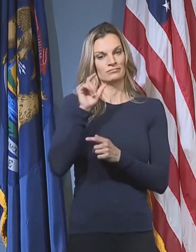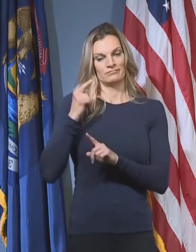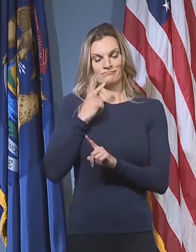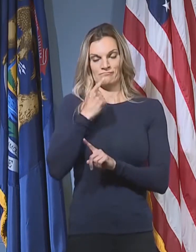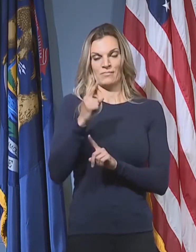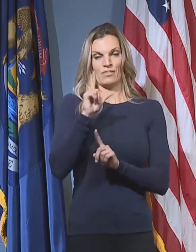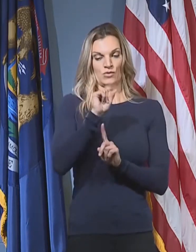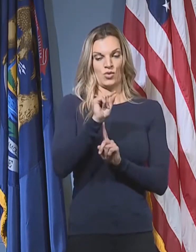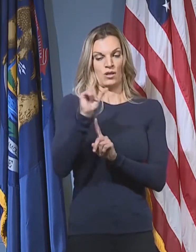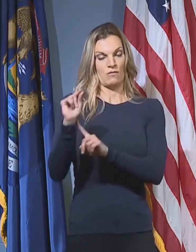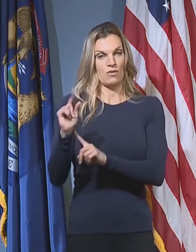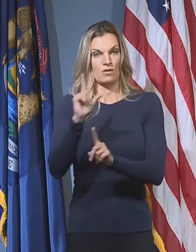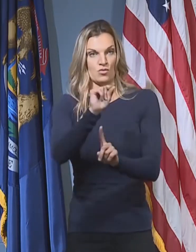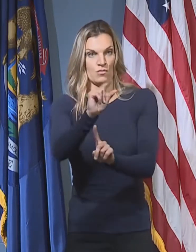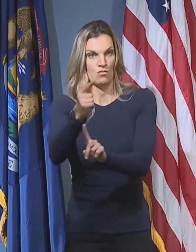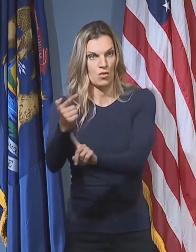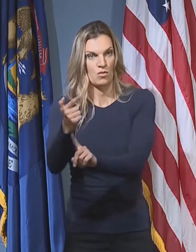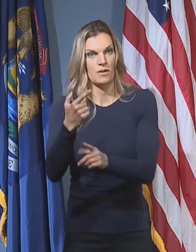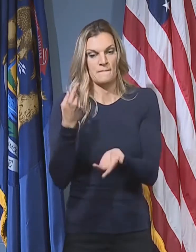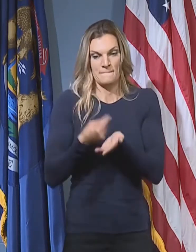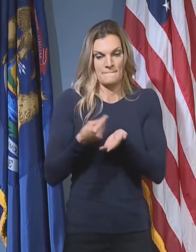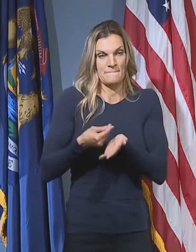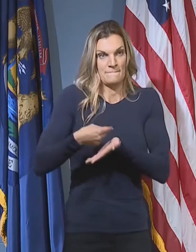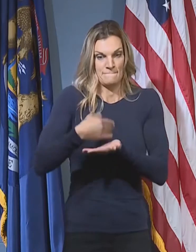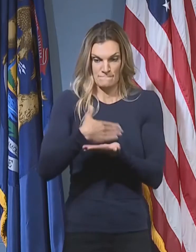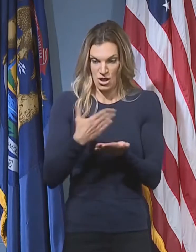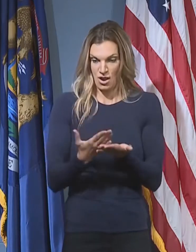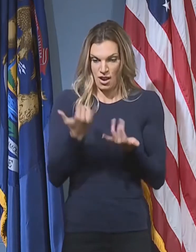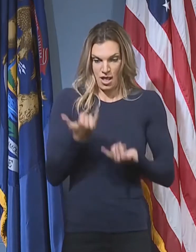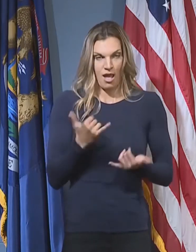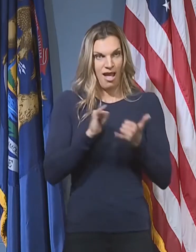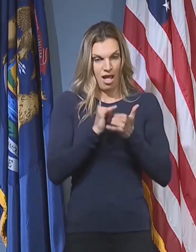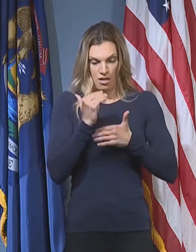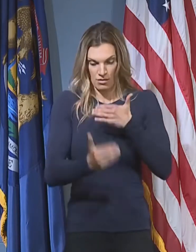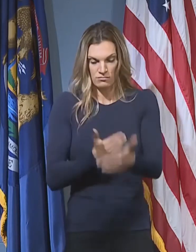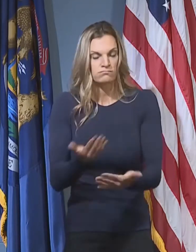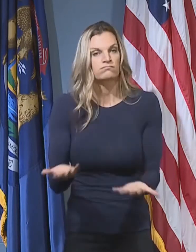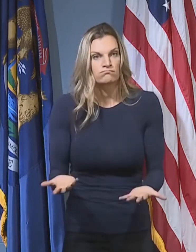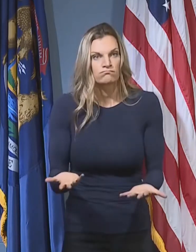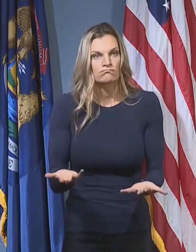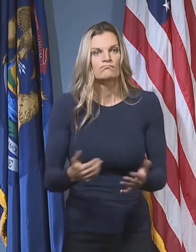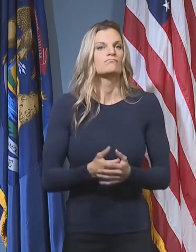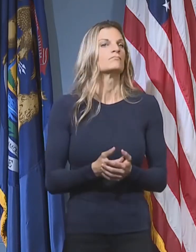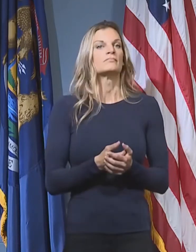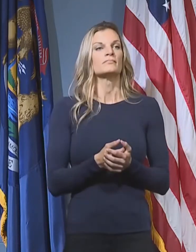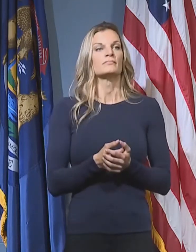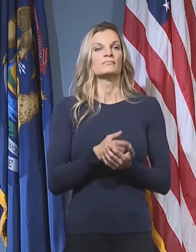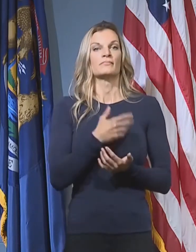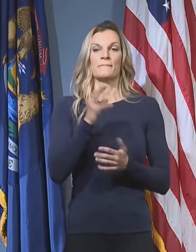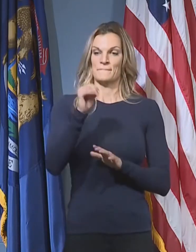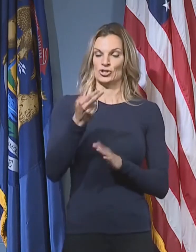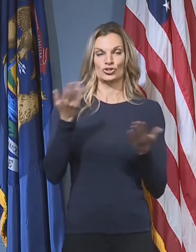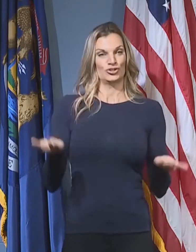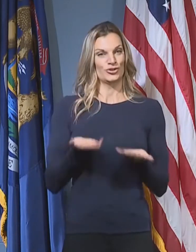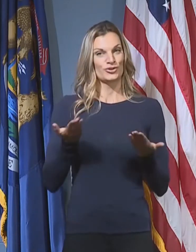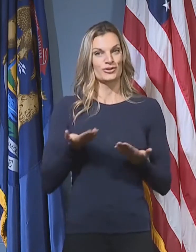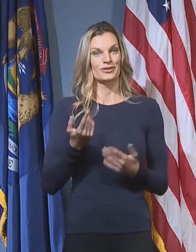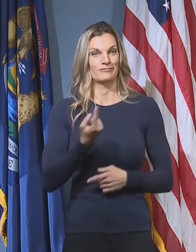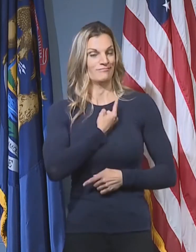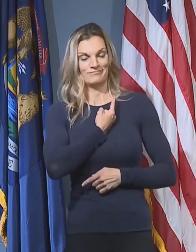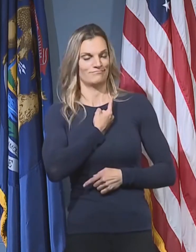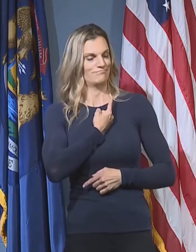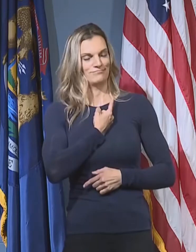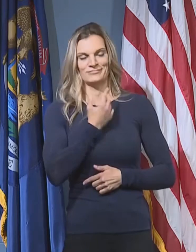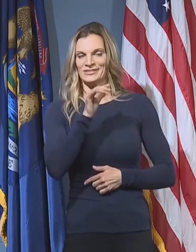with a tremendous budget challenge in front of us. Michigan, like every other state, had suffered a